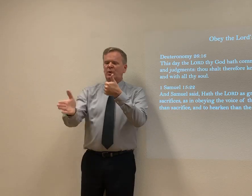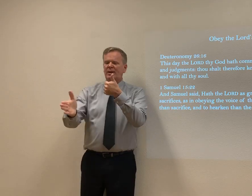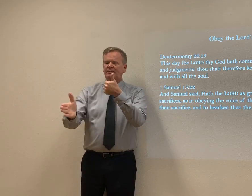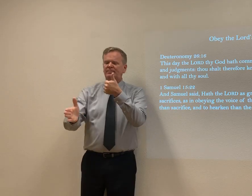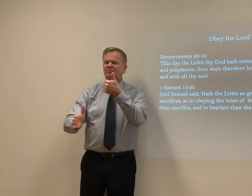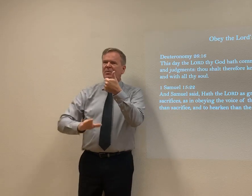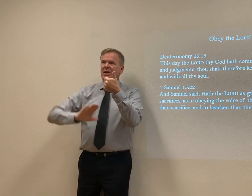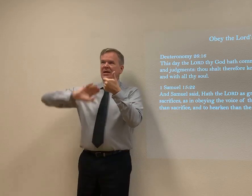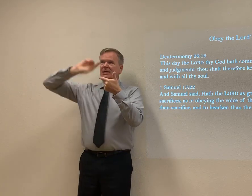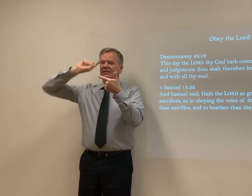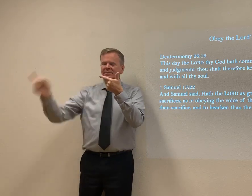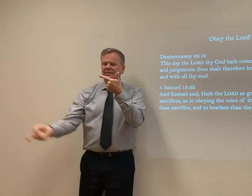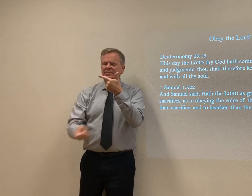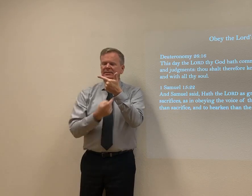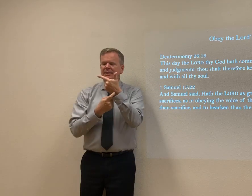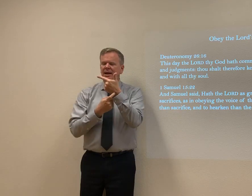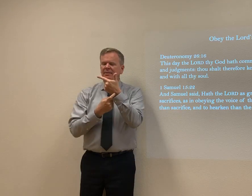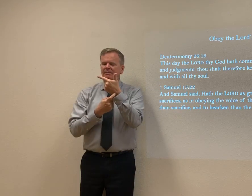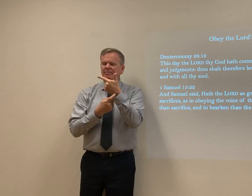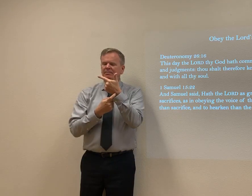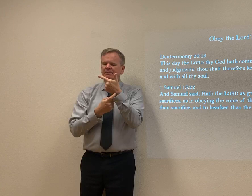We understand that there's his way, his time.